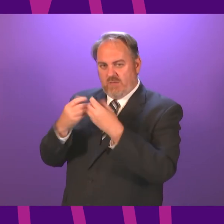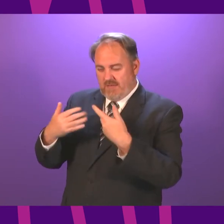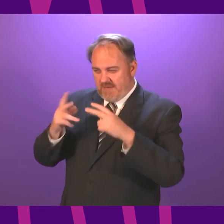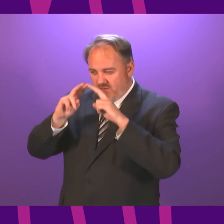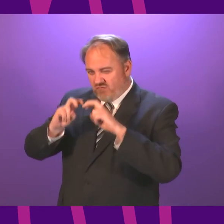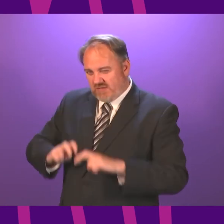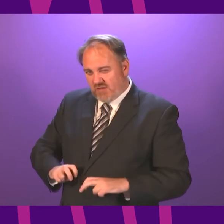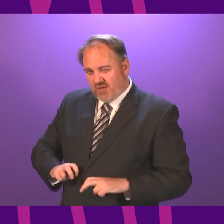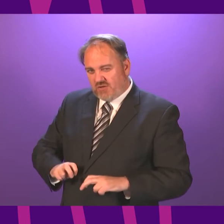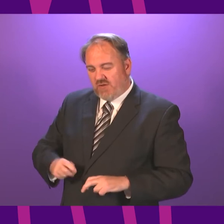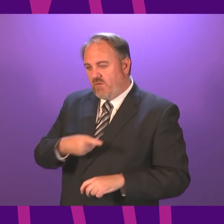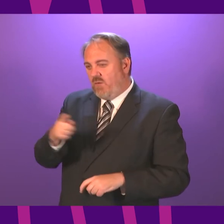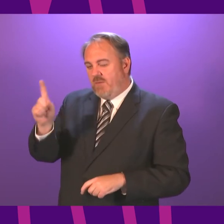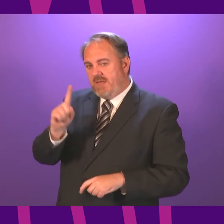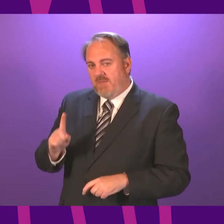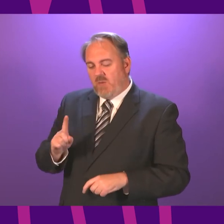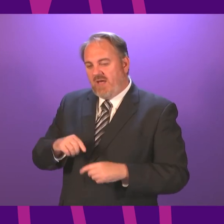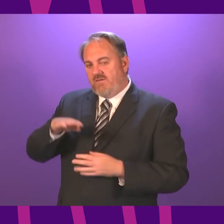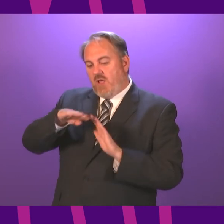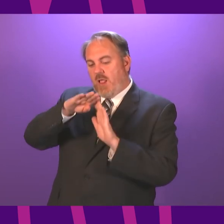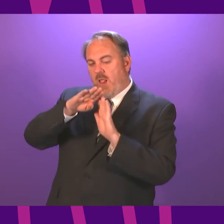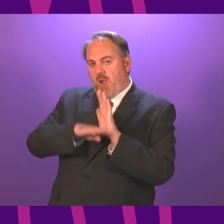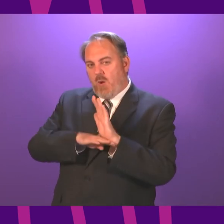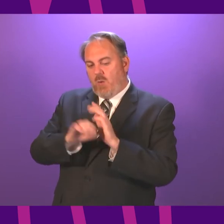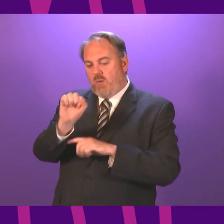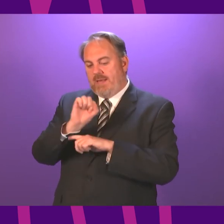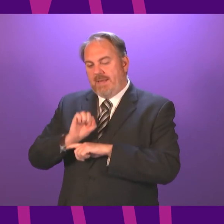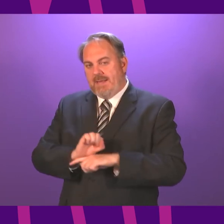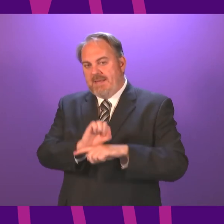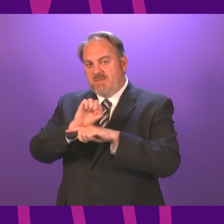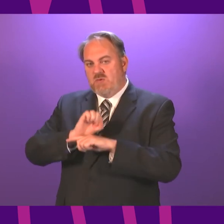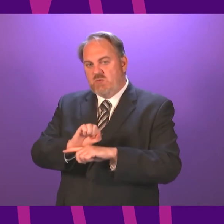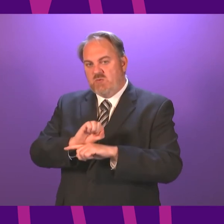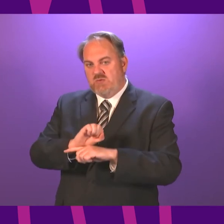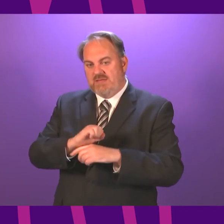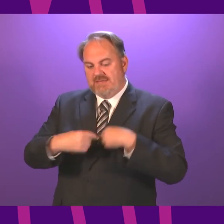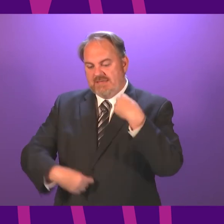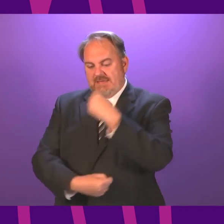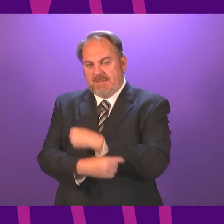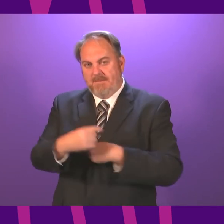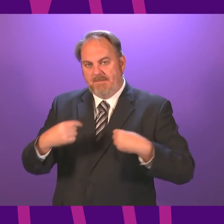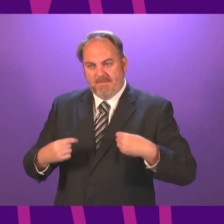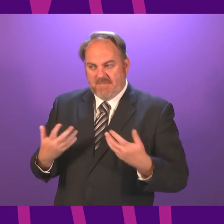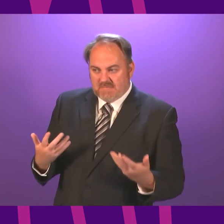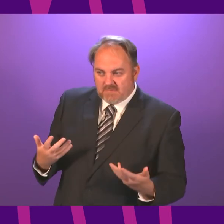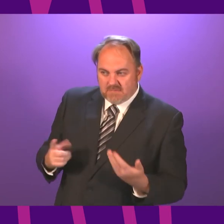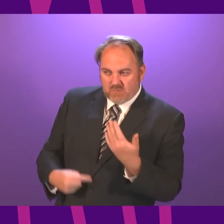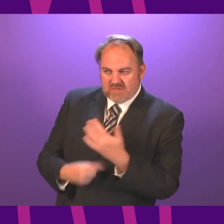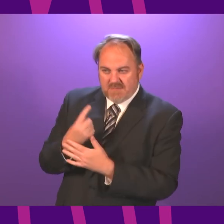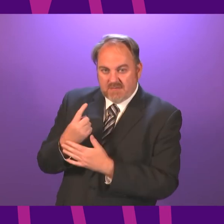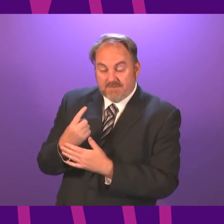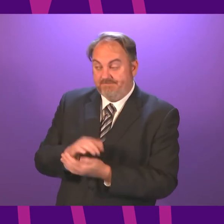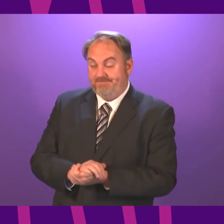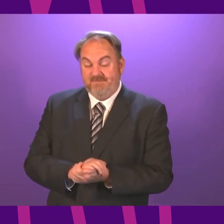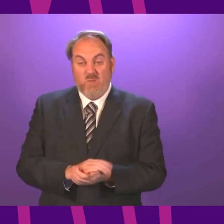vaccines in people whose immune systems are suppressed and what steps have been taken to maximise their protection? First Minister. The